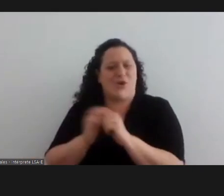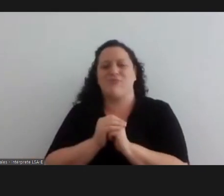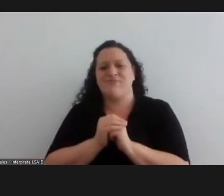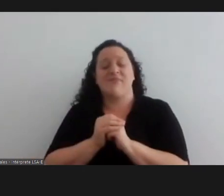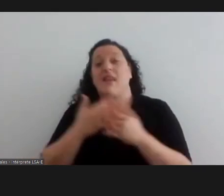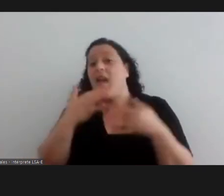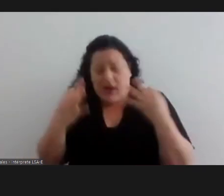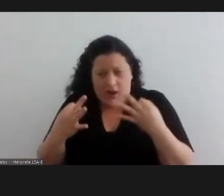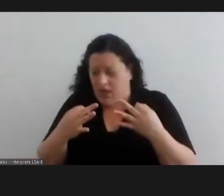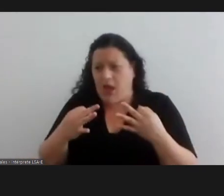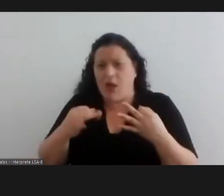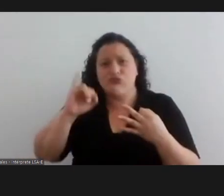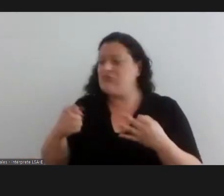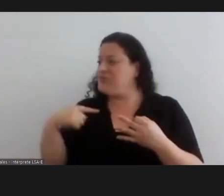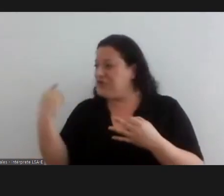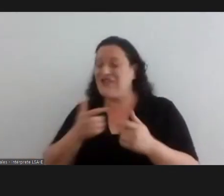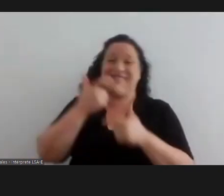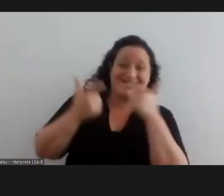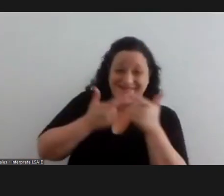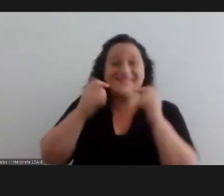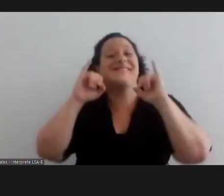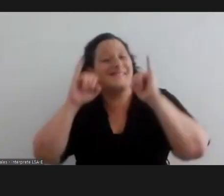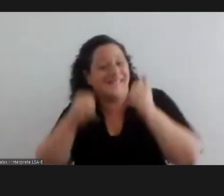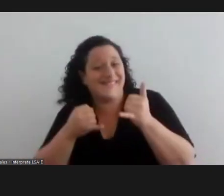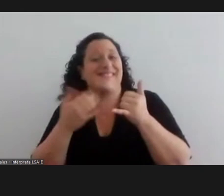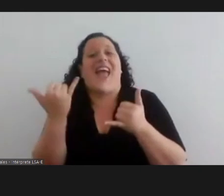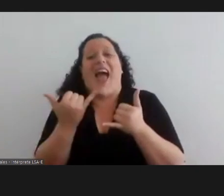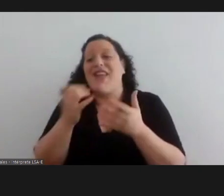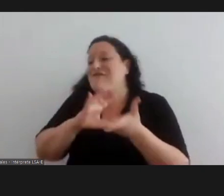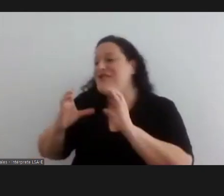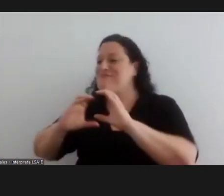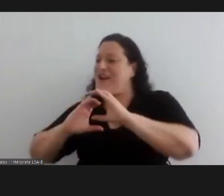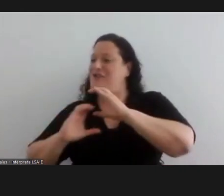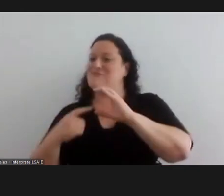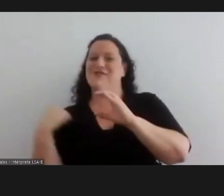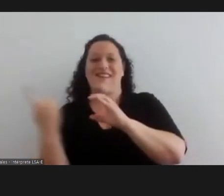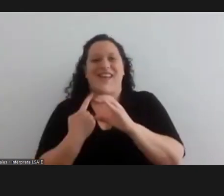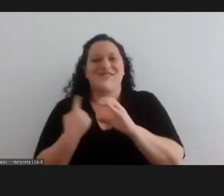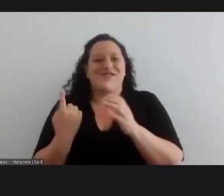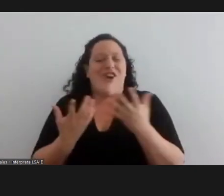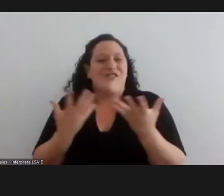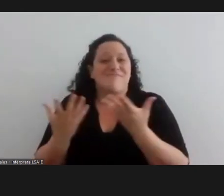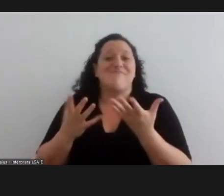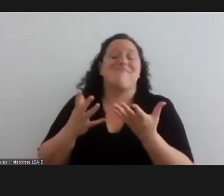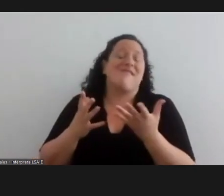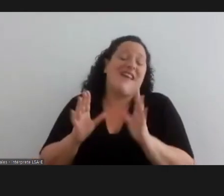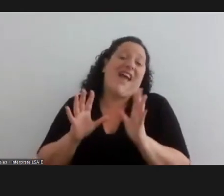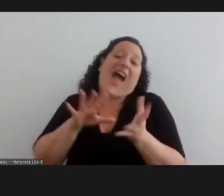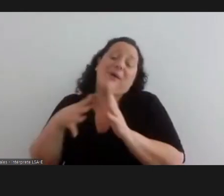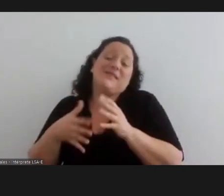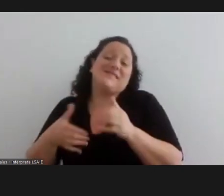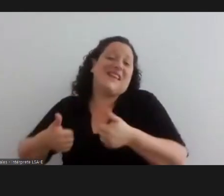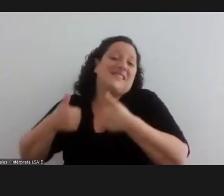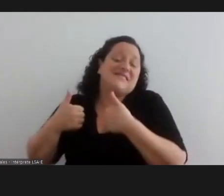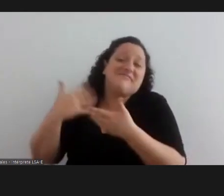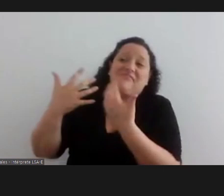and we laugh we do laugh we have a way of communicating that sometimes works